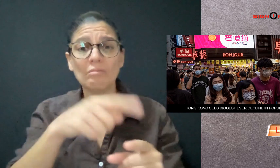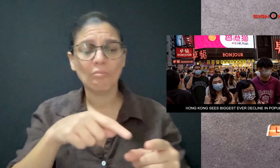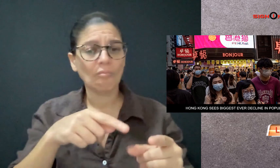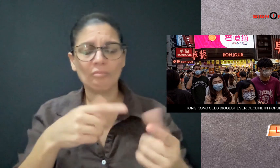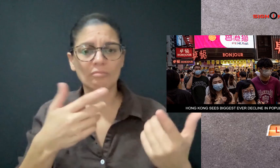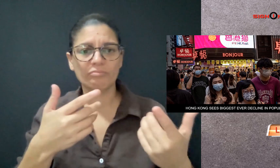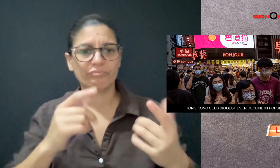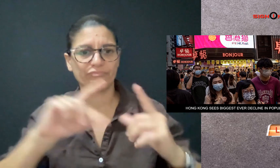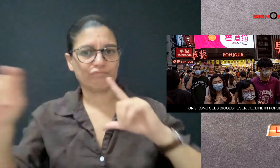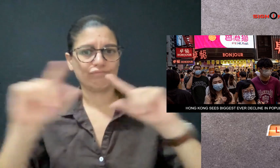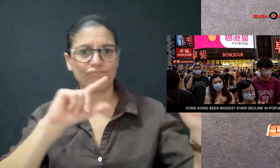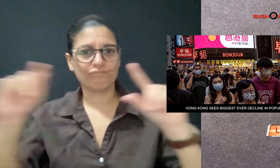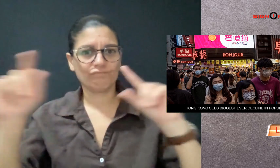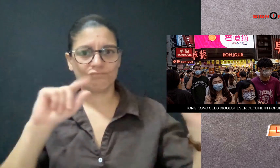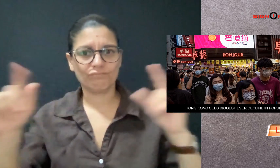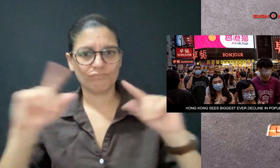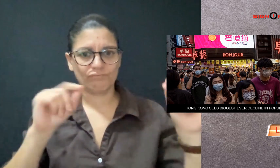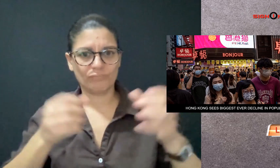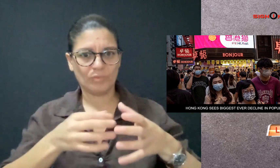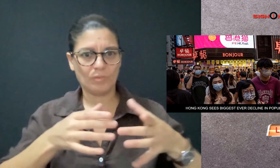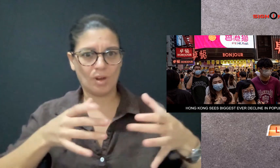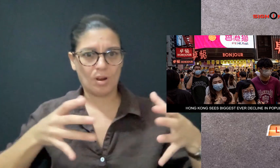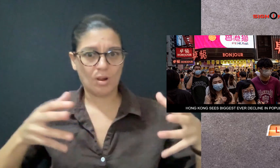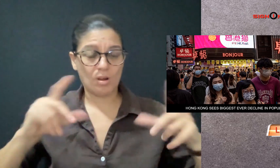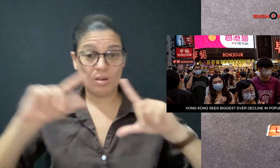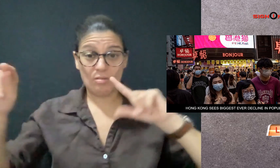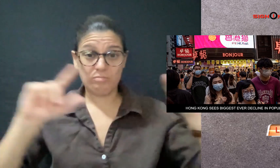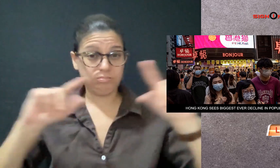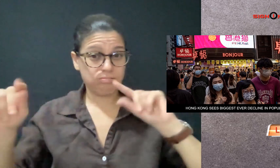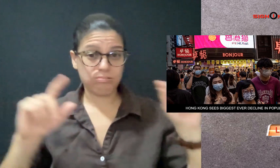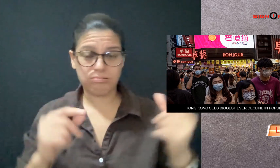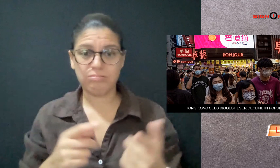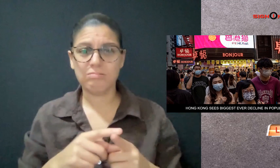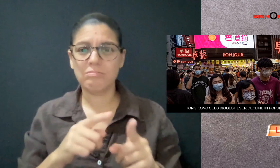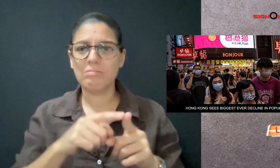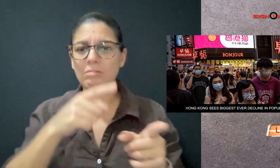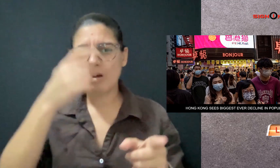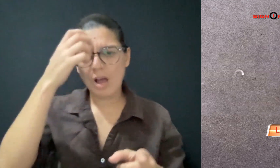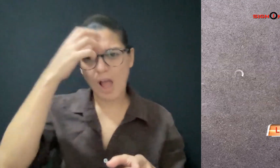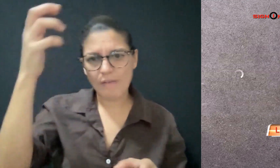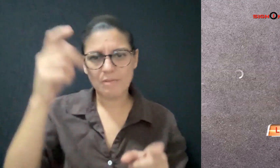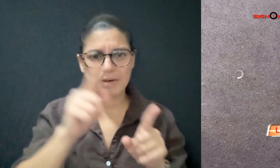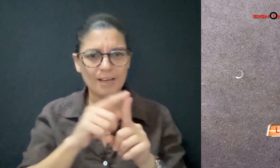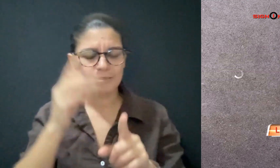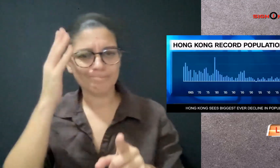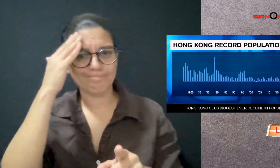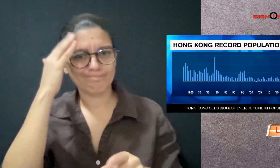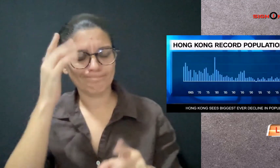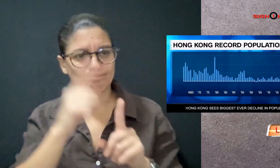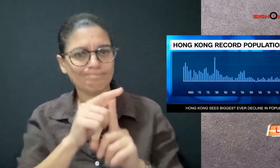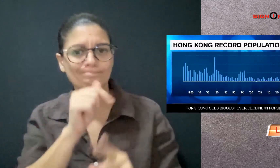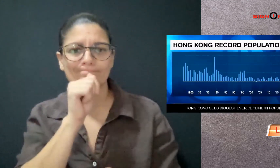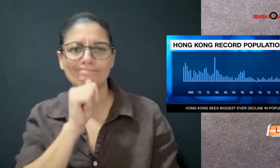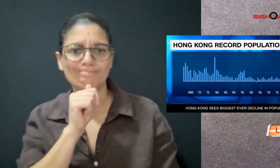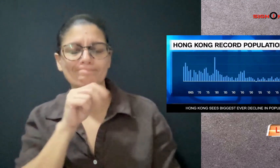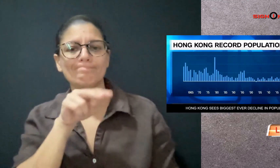out is so great that the city's government is being forced to acknowledge it.